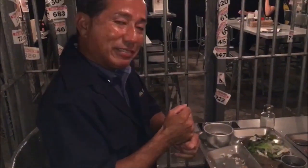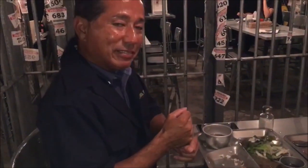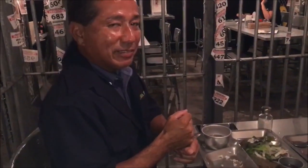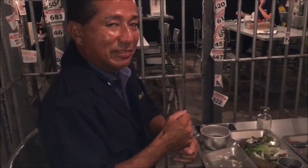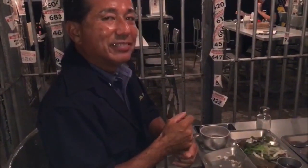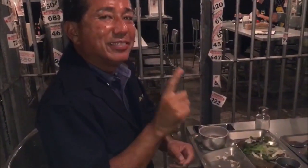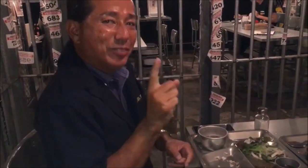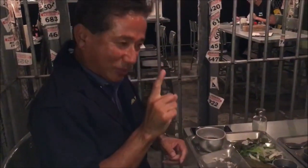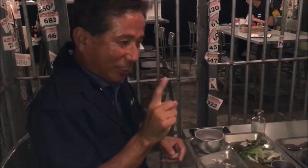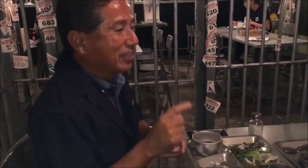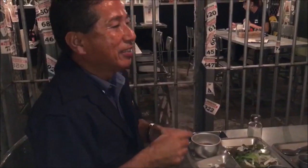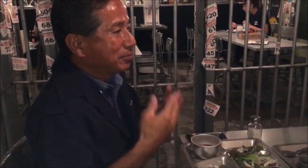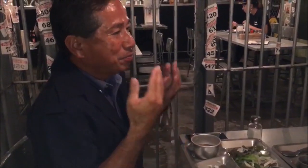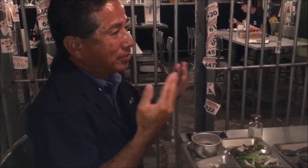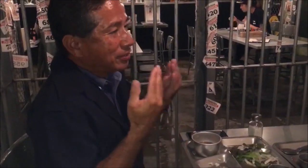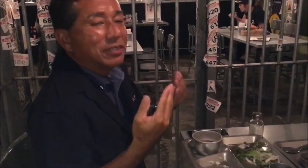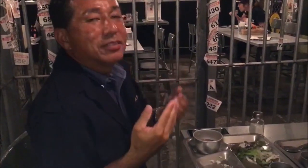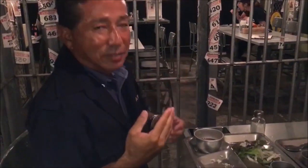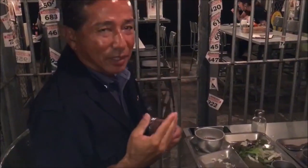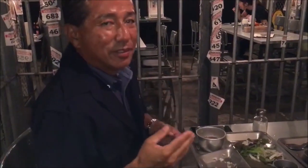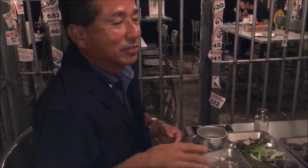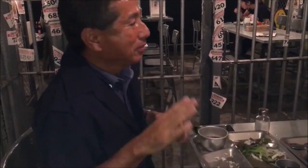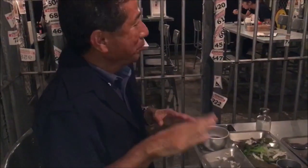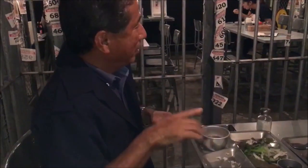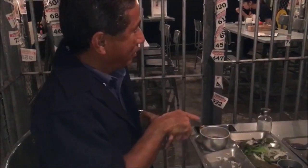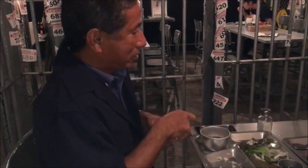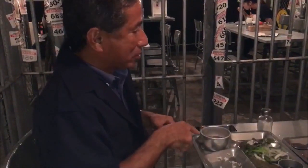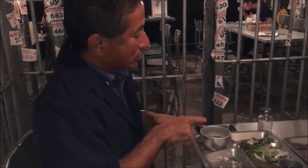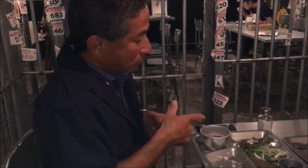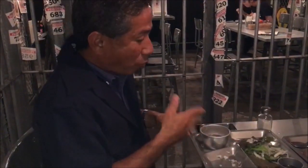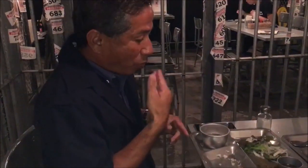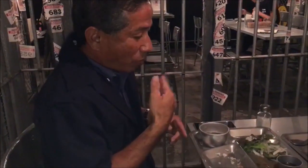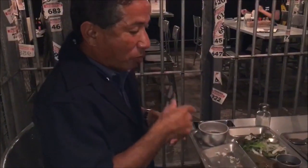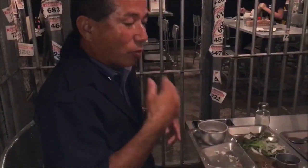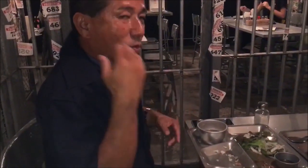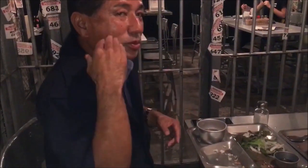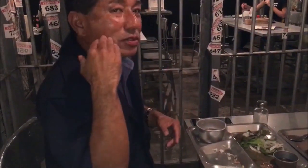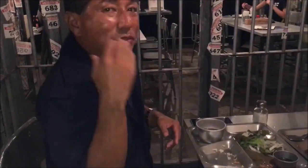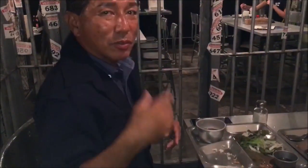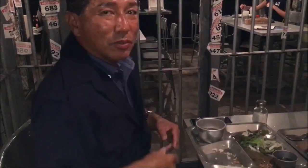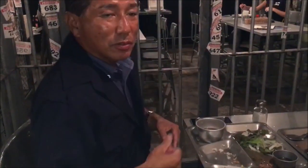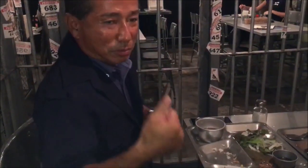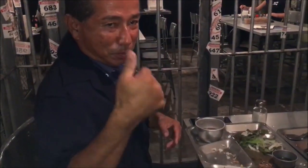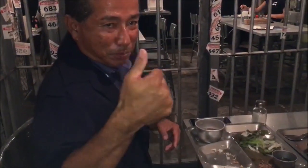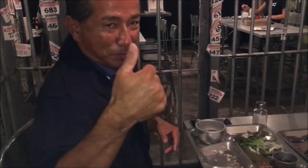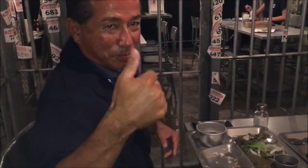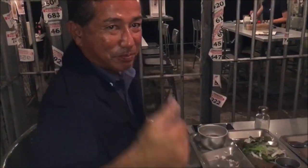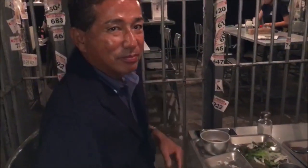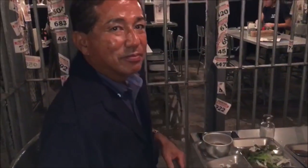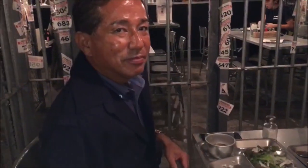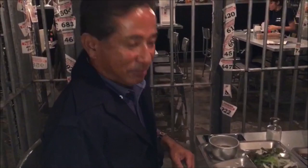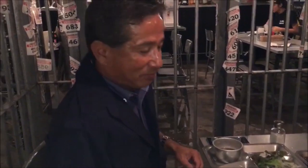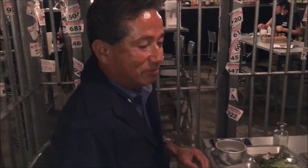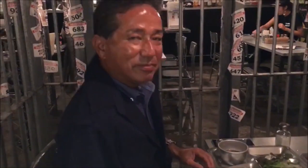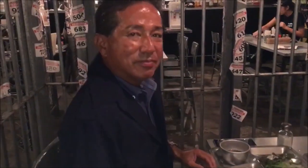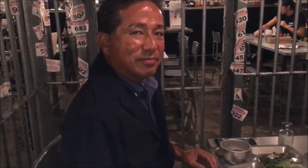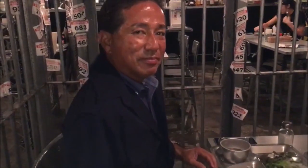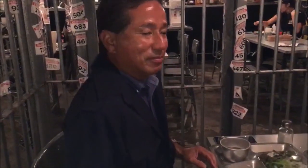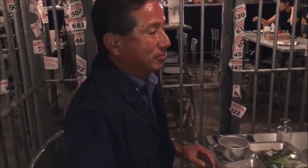and weary, you gave me a few miles. What do I care? If I'm just a girl, it's hard to a